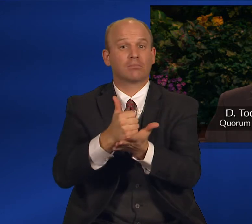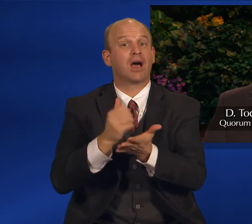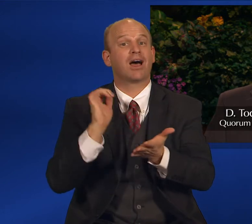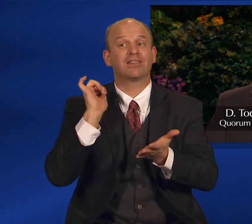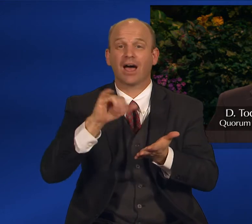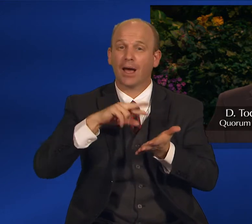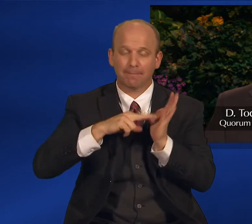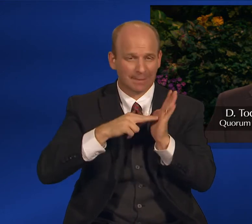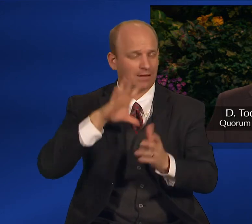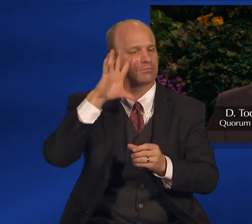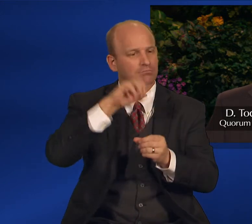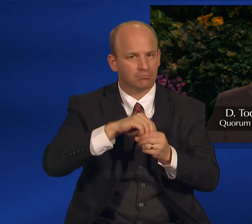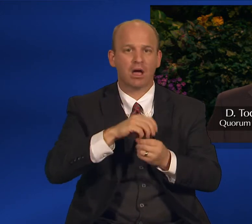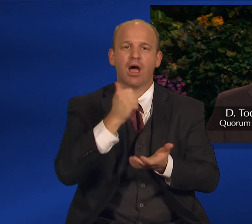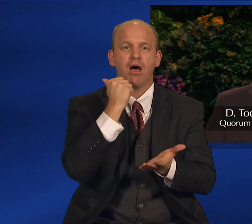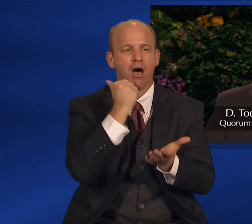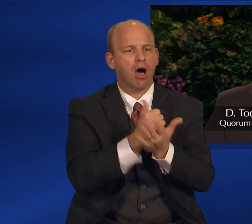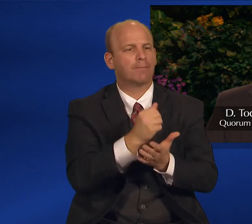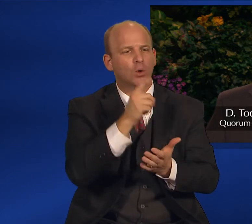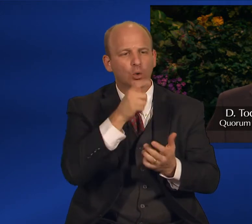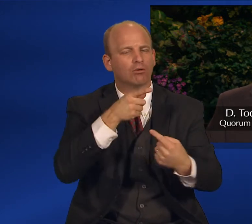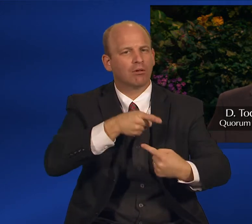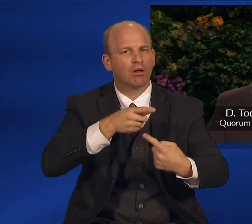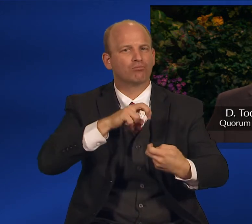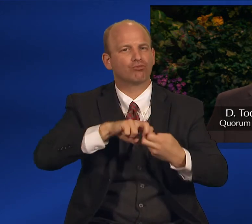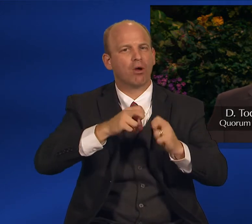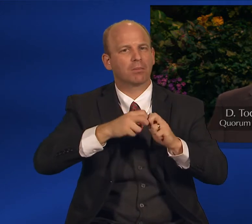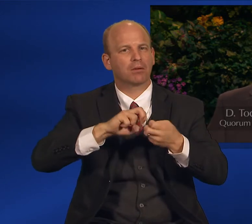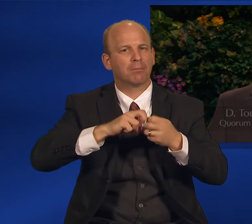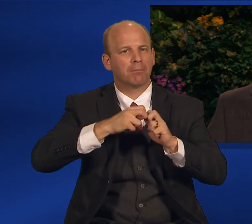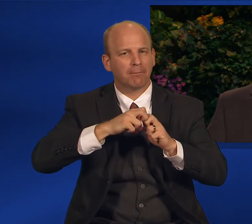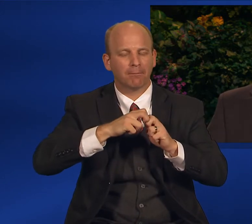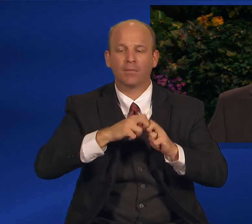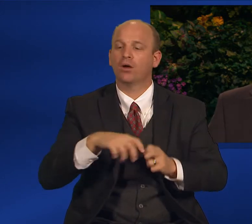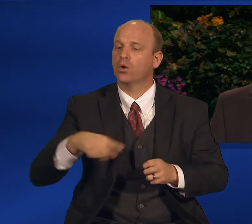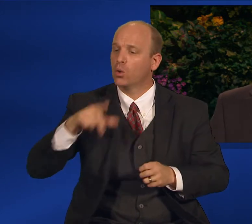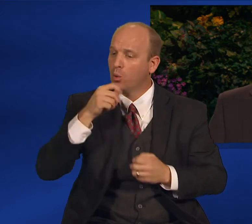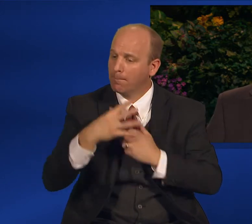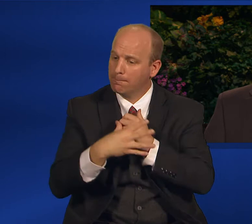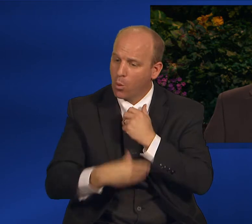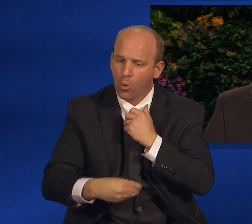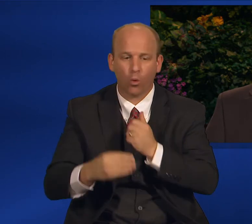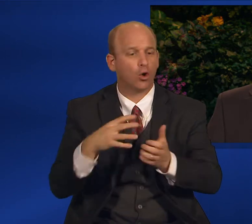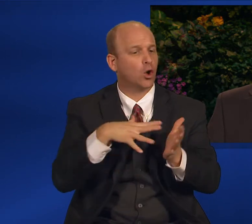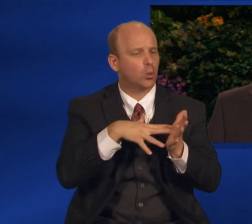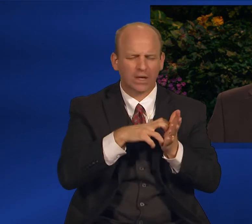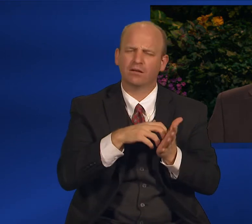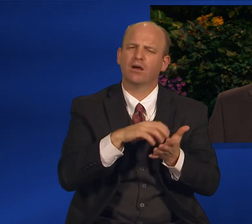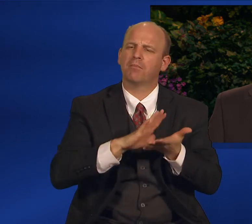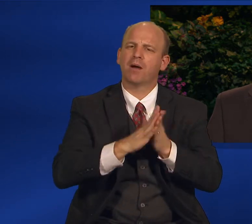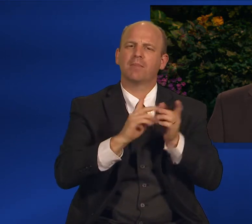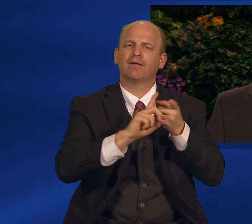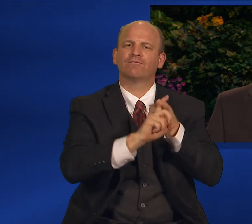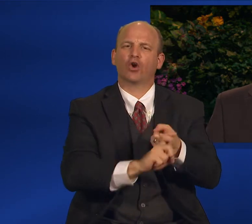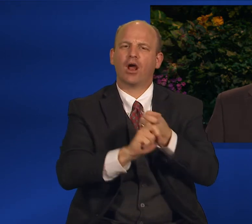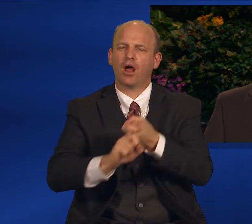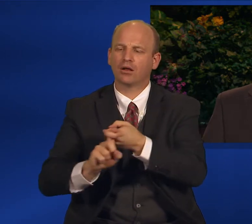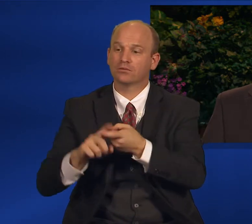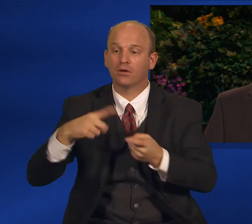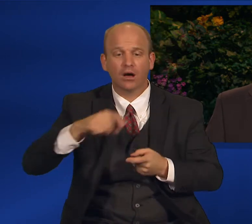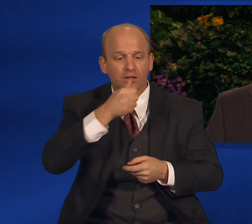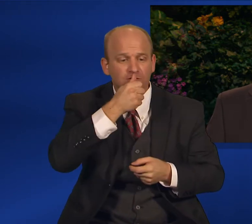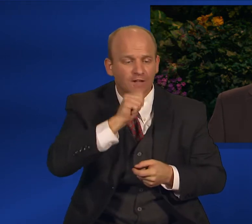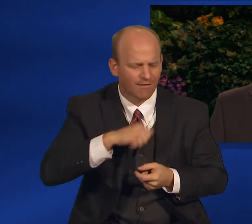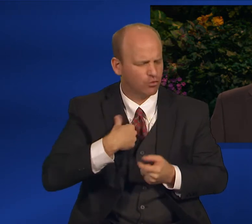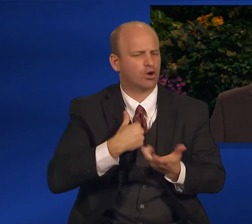helping people with their problems. It means befriending the poor and the weak, alleviating suffering, righting wrongs,